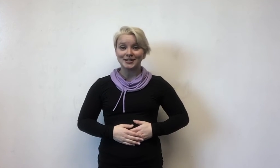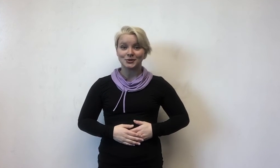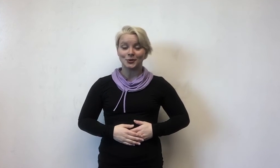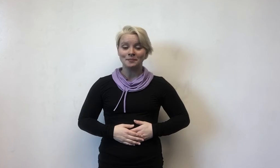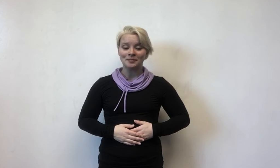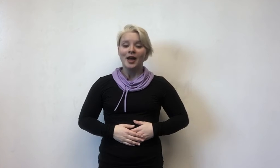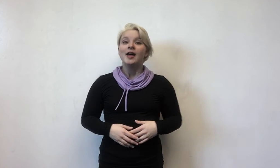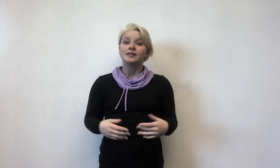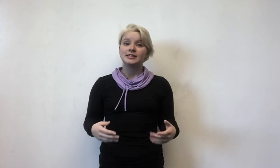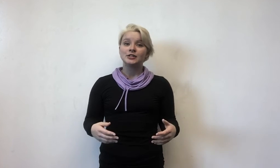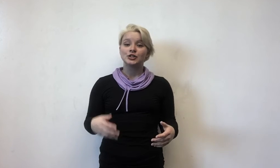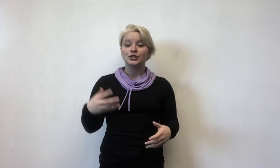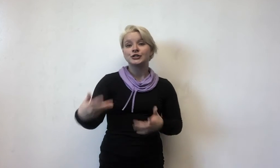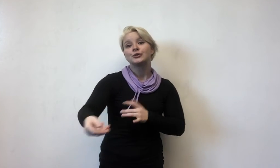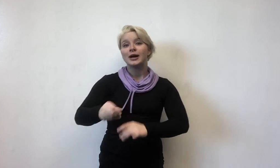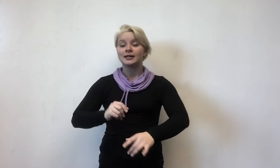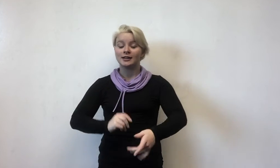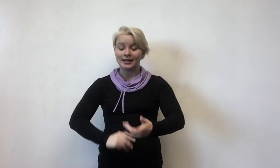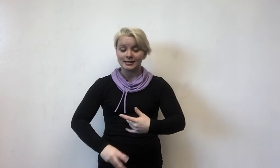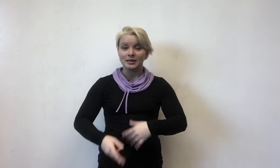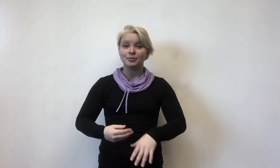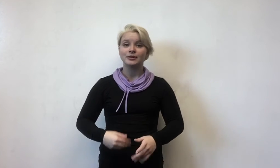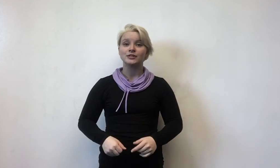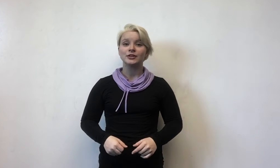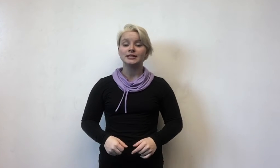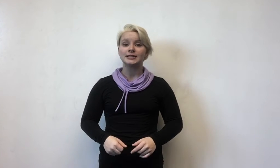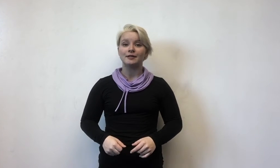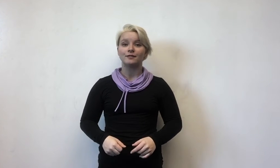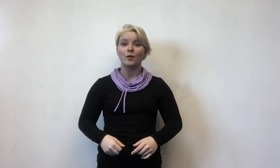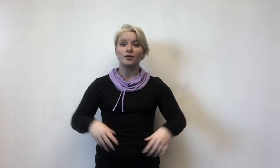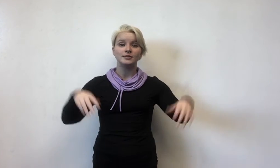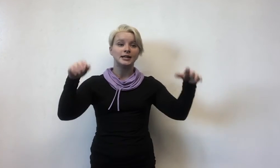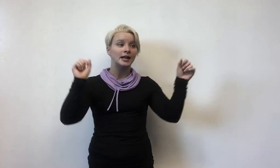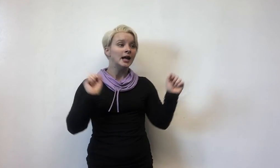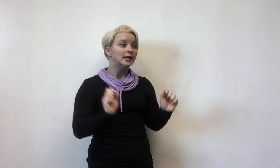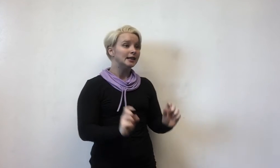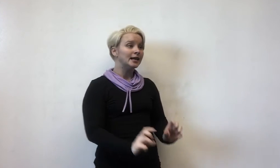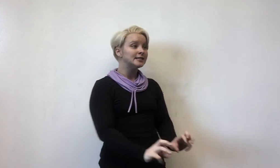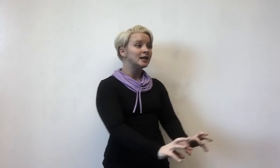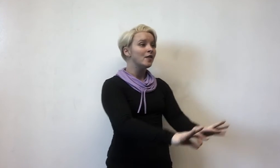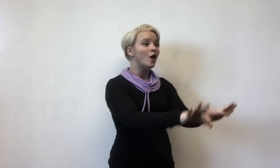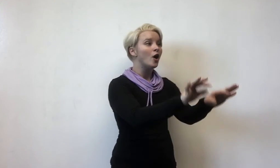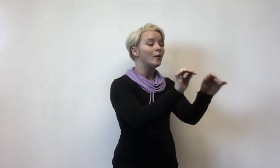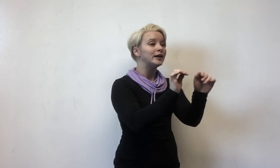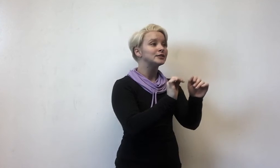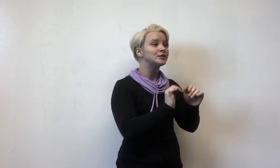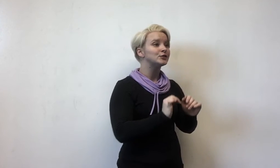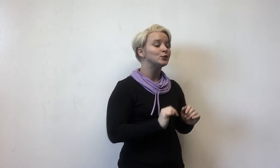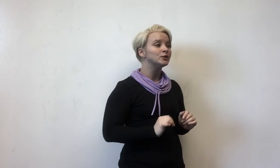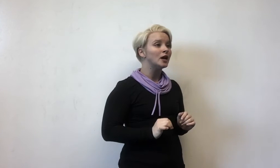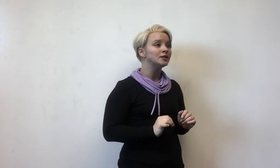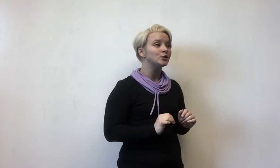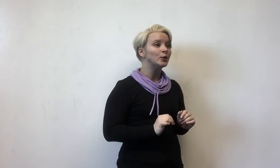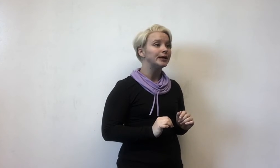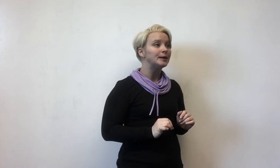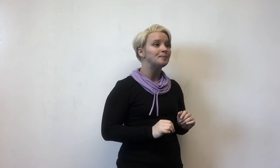high school. The teachers collected the parental consent forms and led us down the hallway into the school's auditorium,